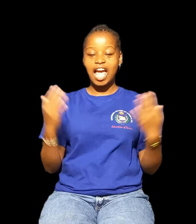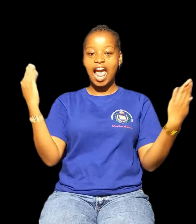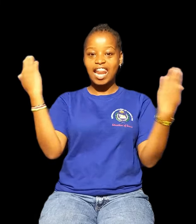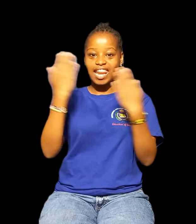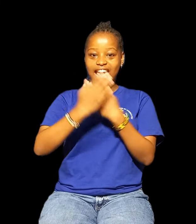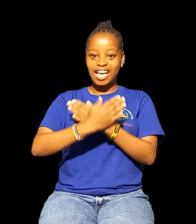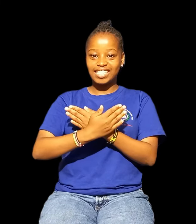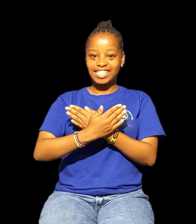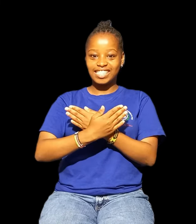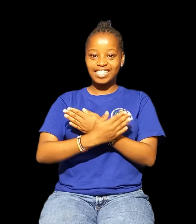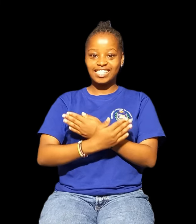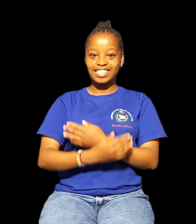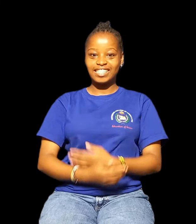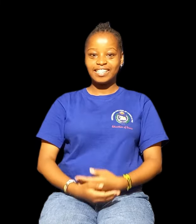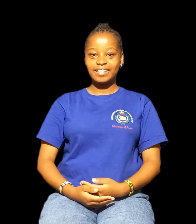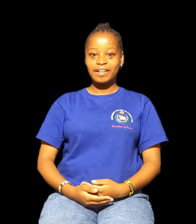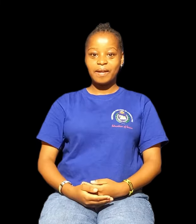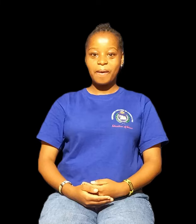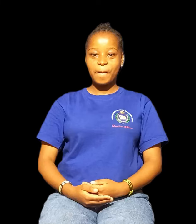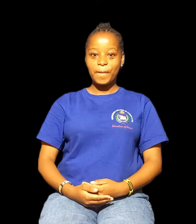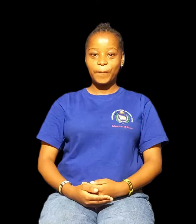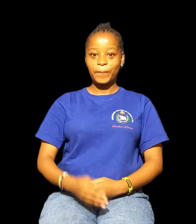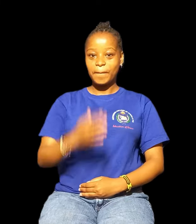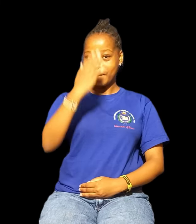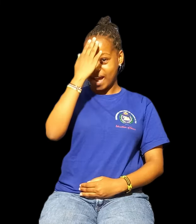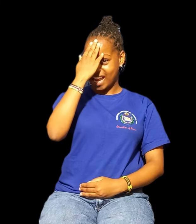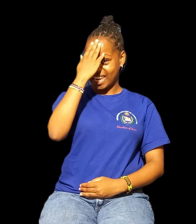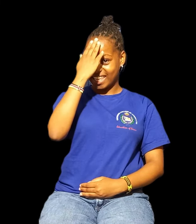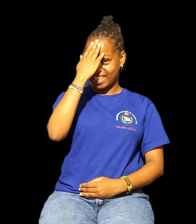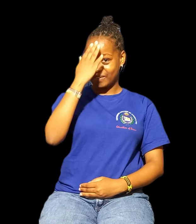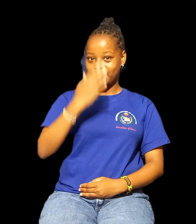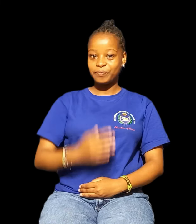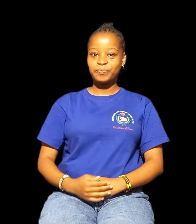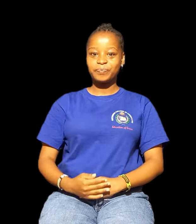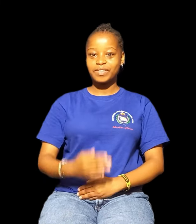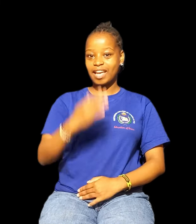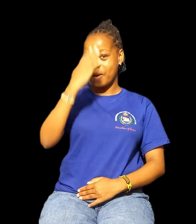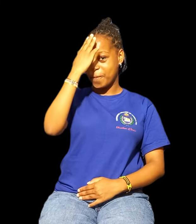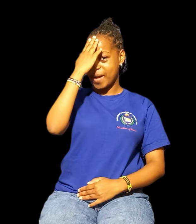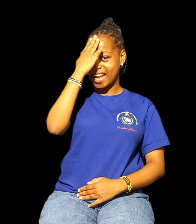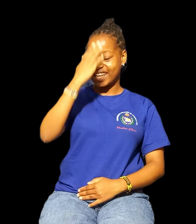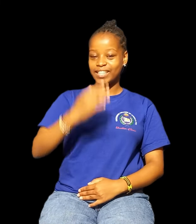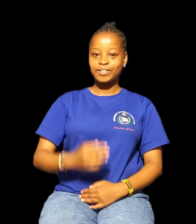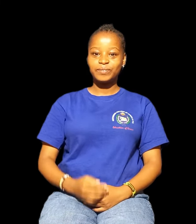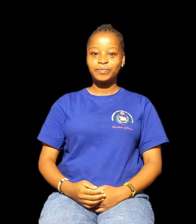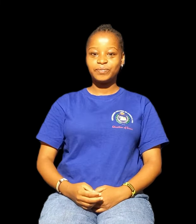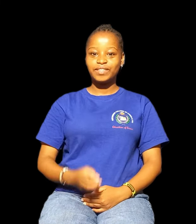Monday Monday Tuesday